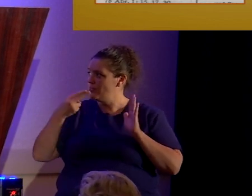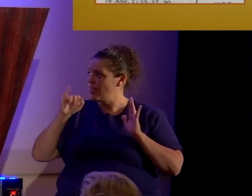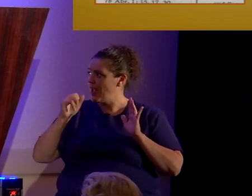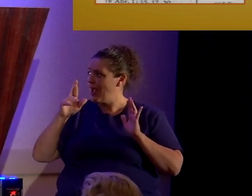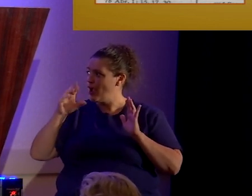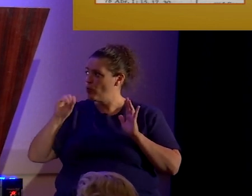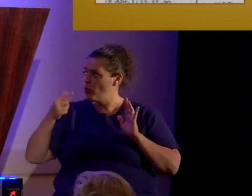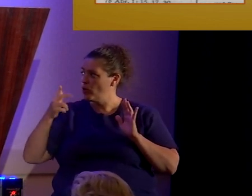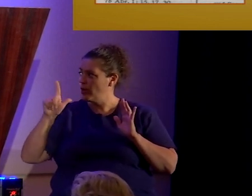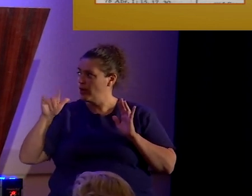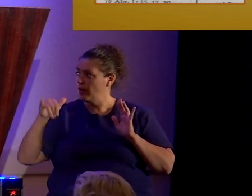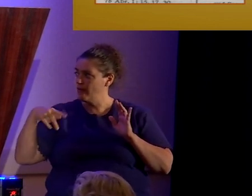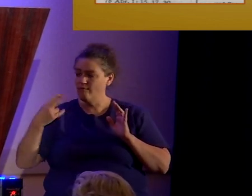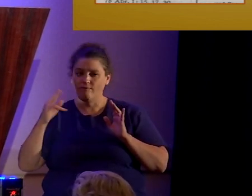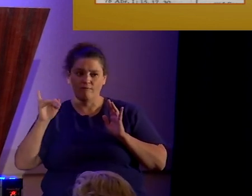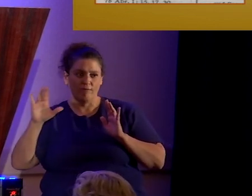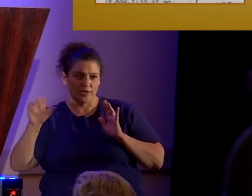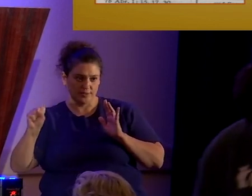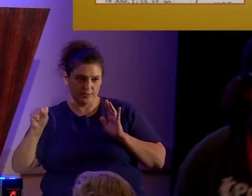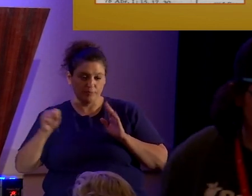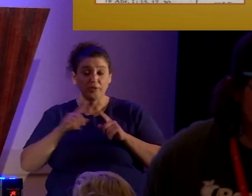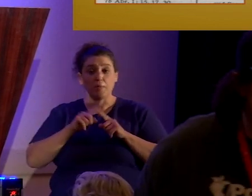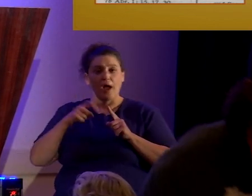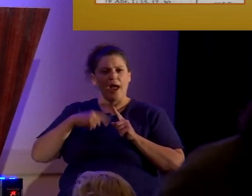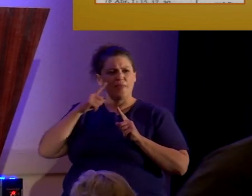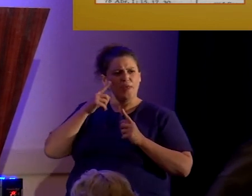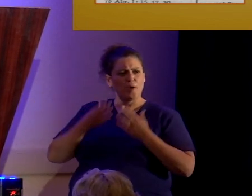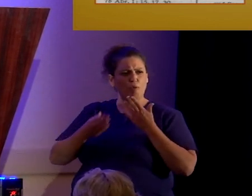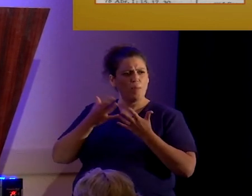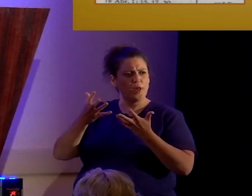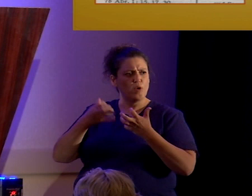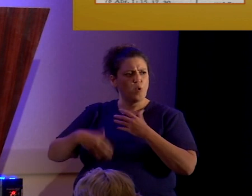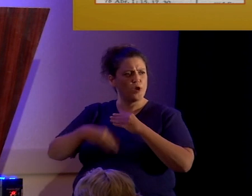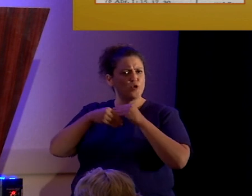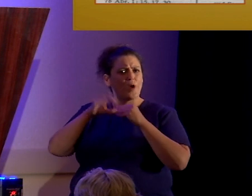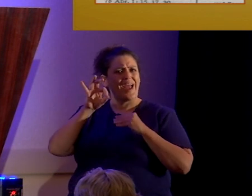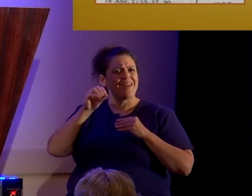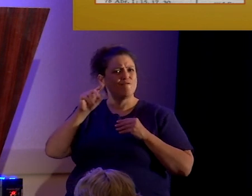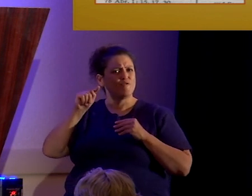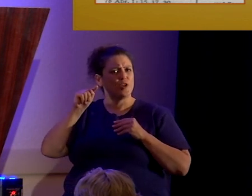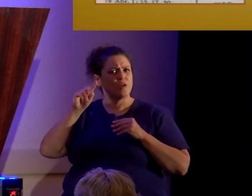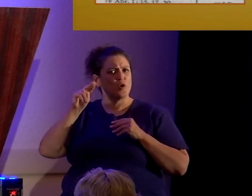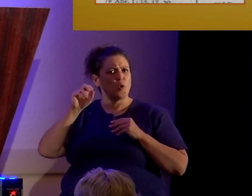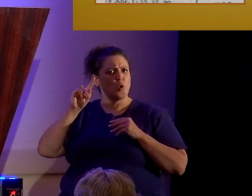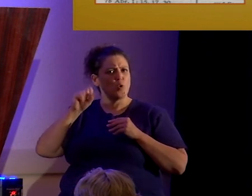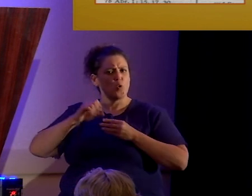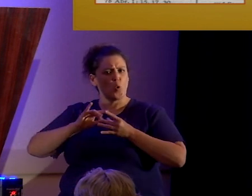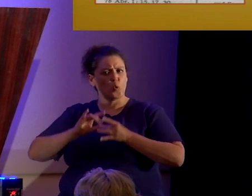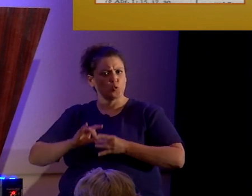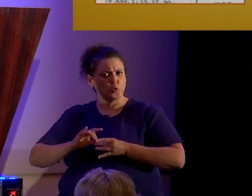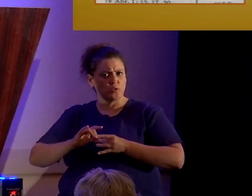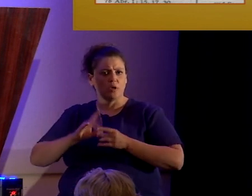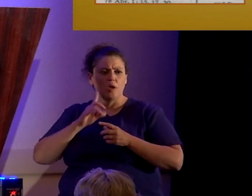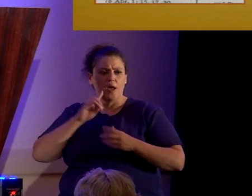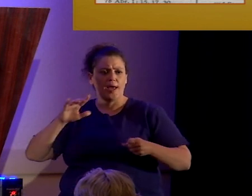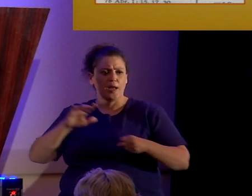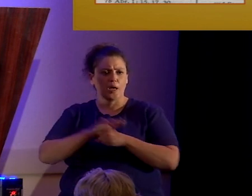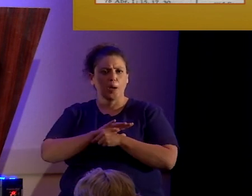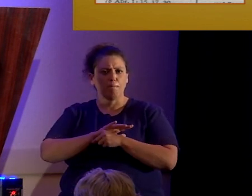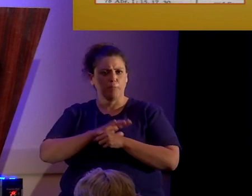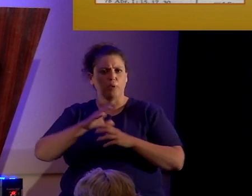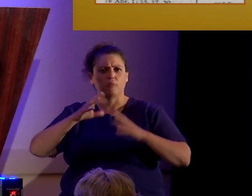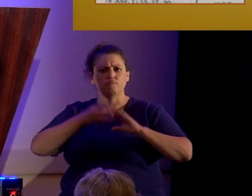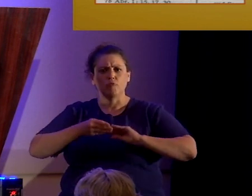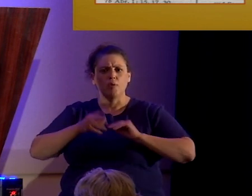Now, I think probably he wanted to have footnotes in this also and a comprehensive bibliography, but